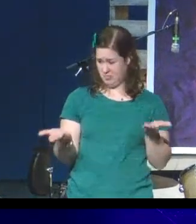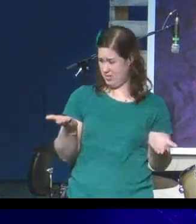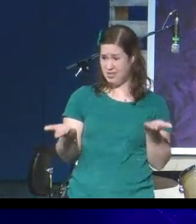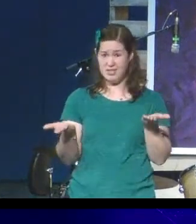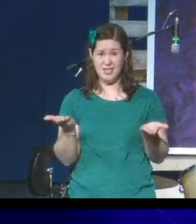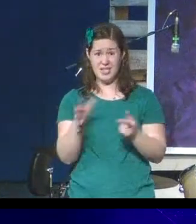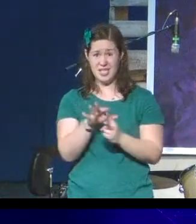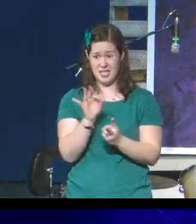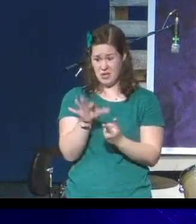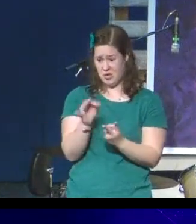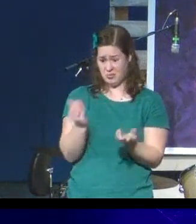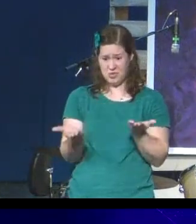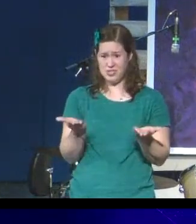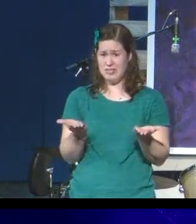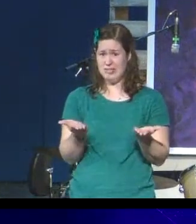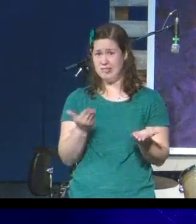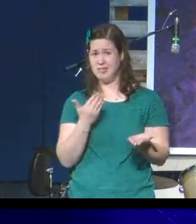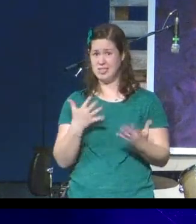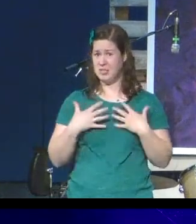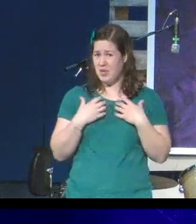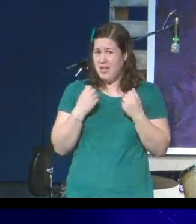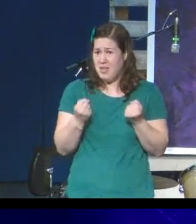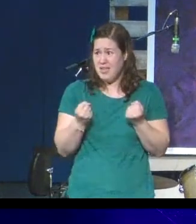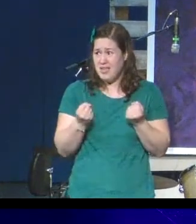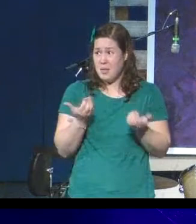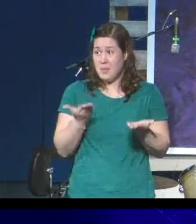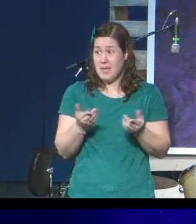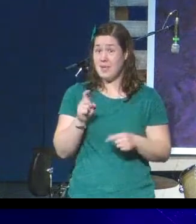did they need to find a third option?